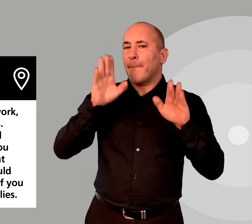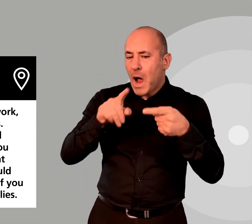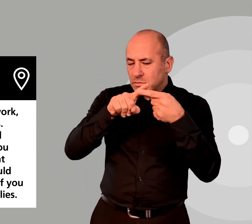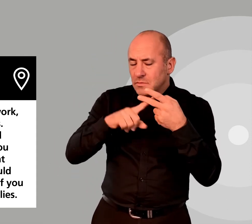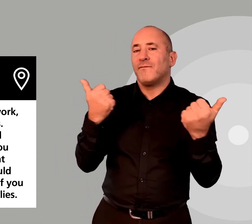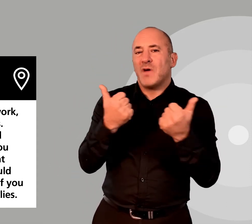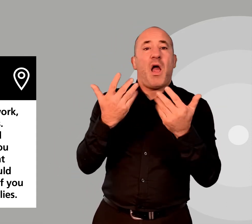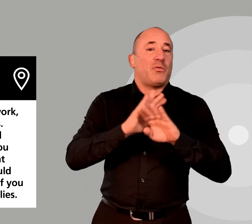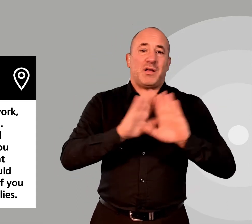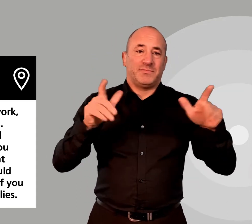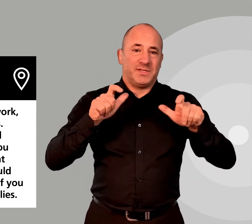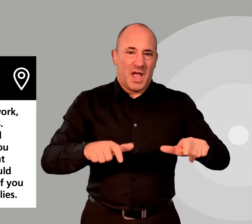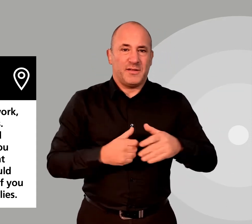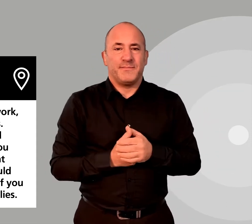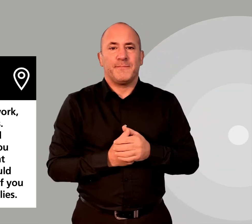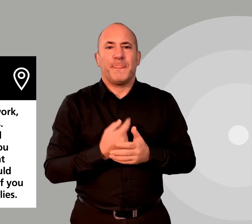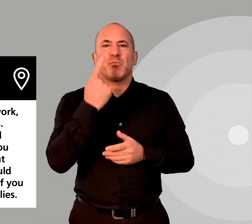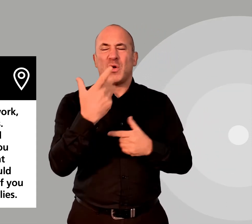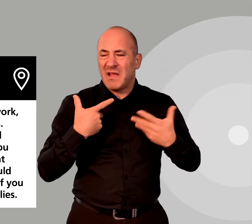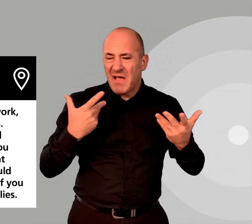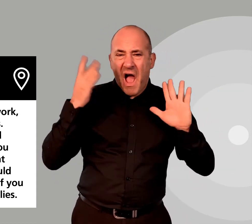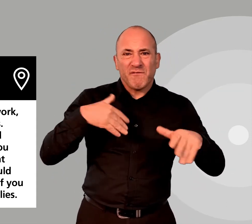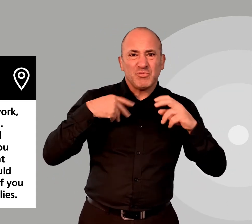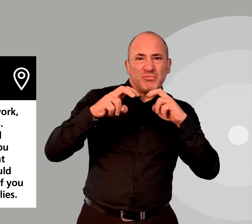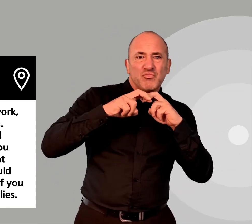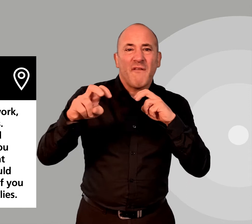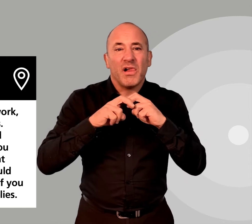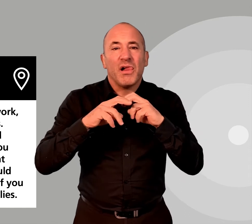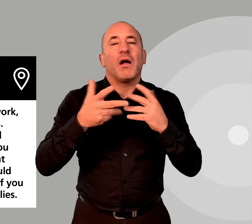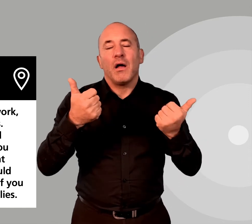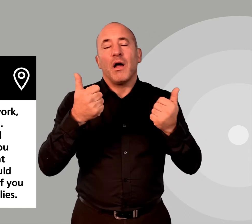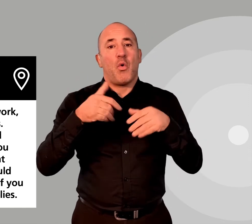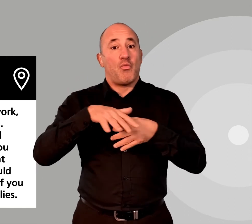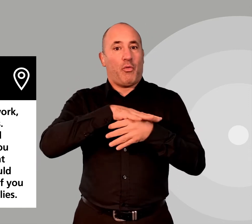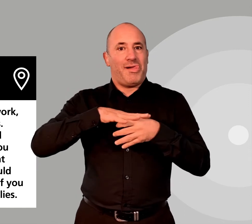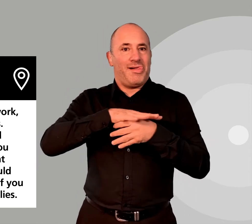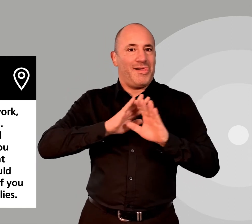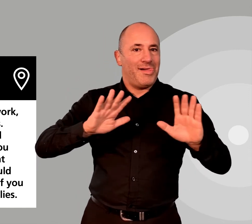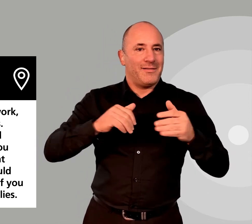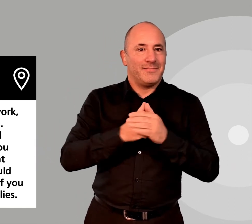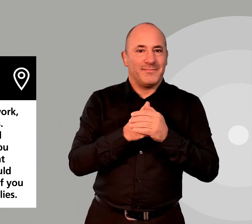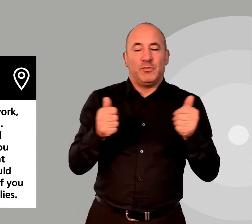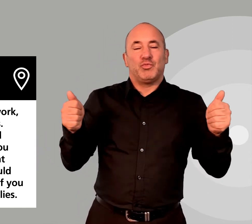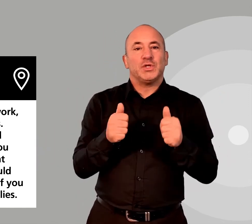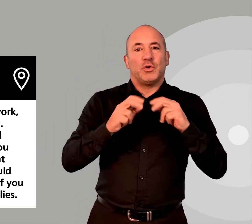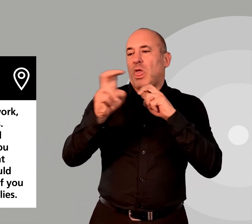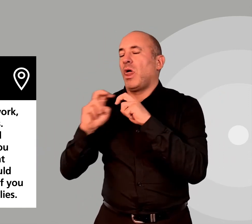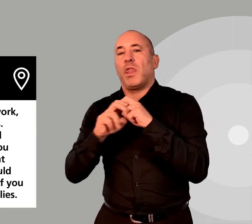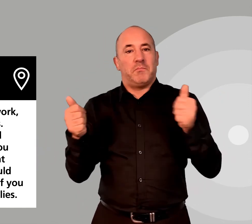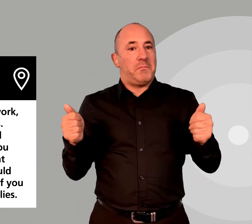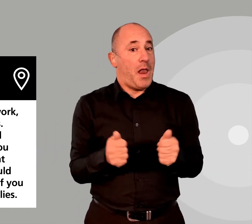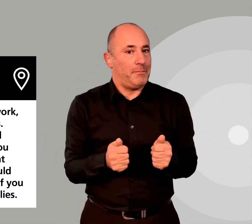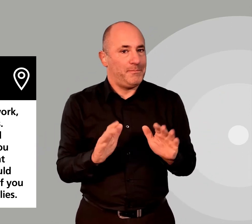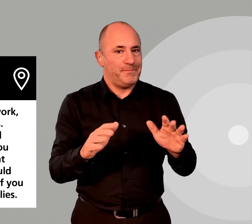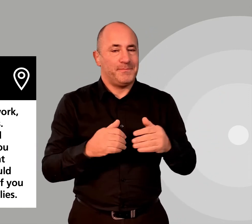legally permitted reasons. Travelling. you must travel, should stay local and reduce the number of journeys you make.